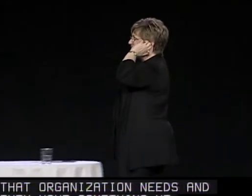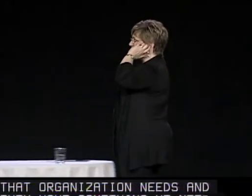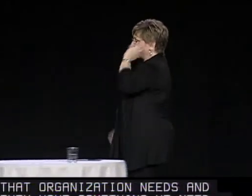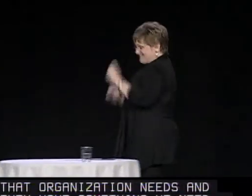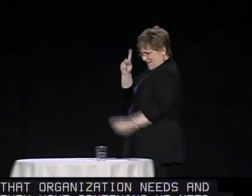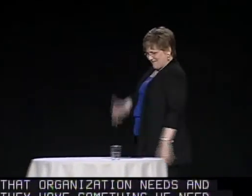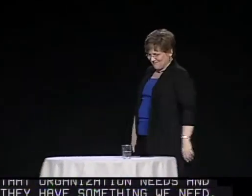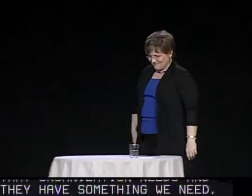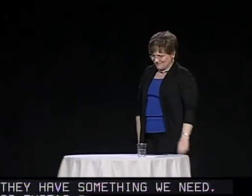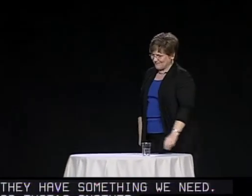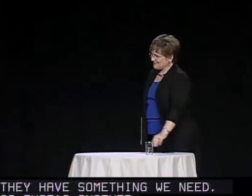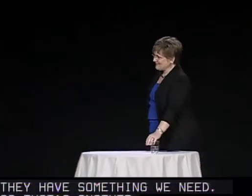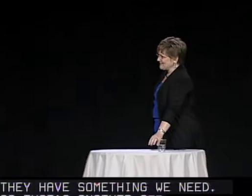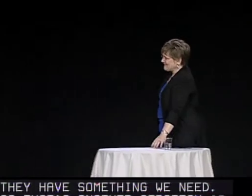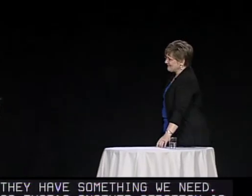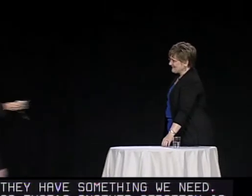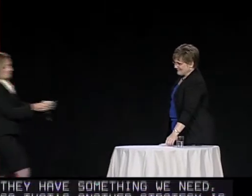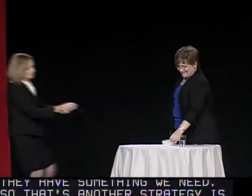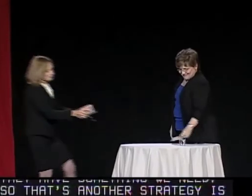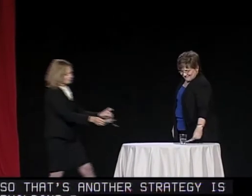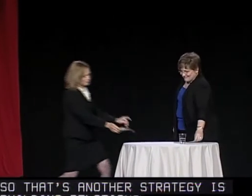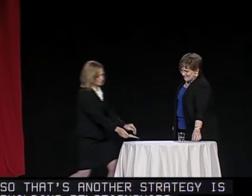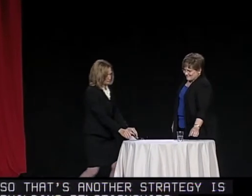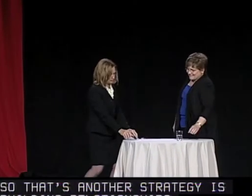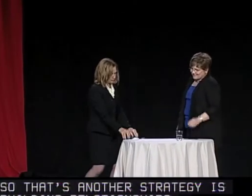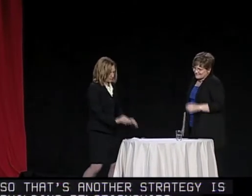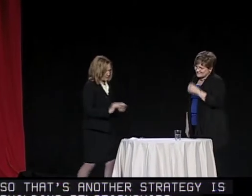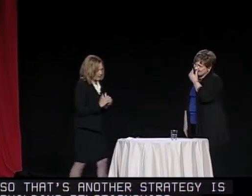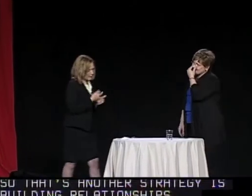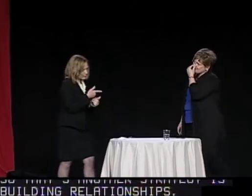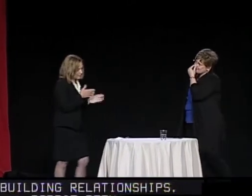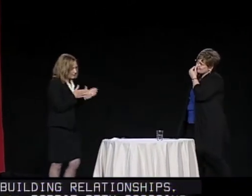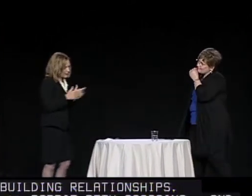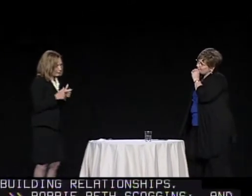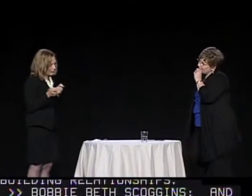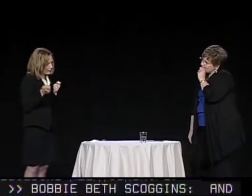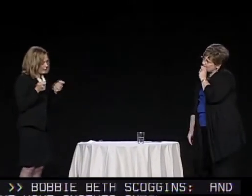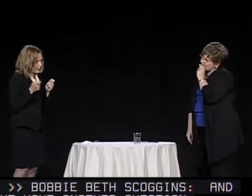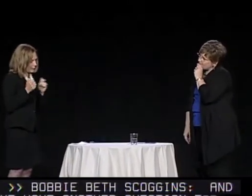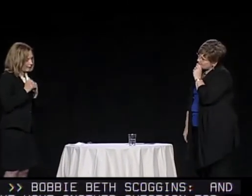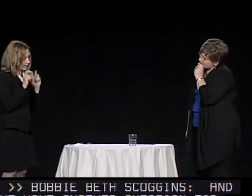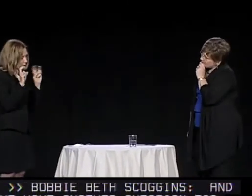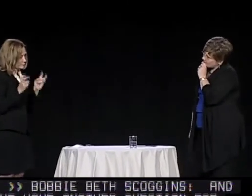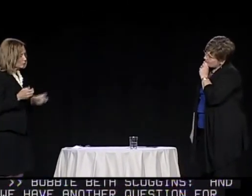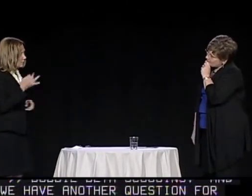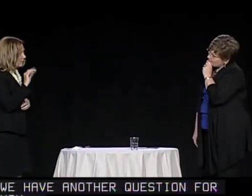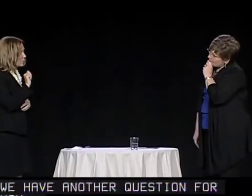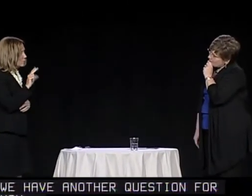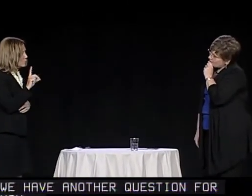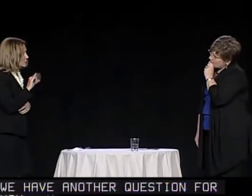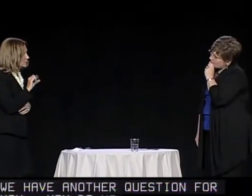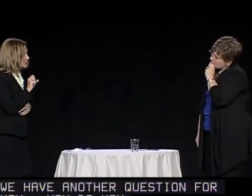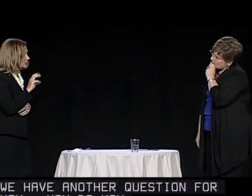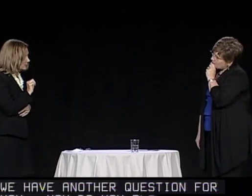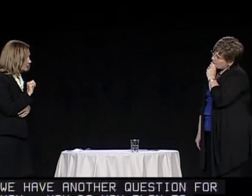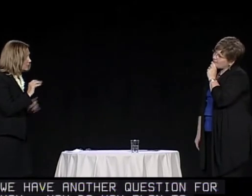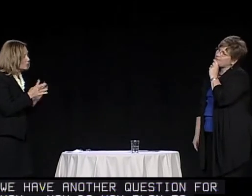building relationships. And we have another question for you. How do you plan to deal with issues of autism